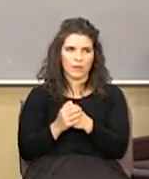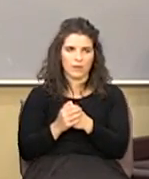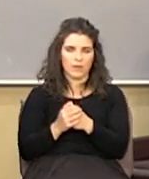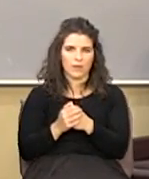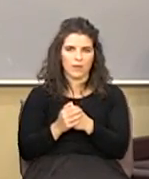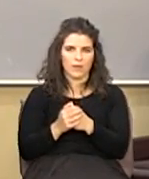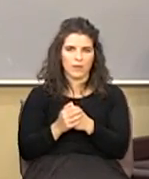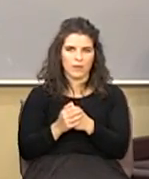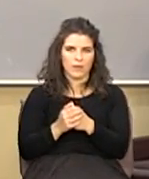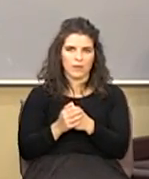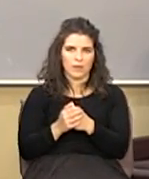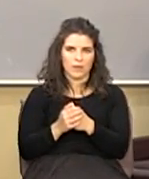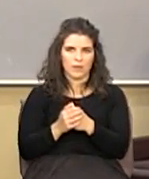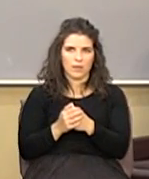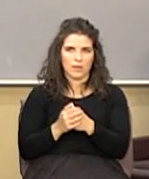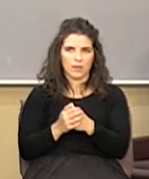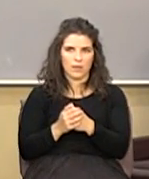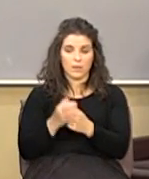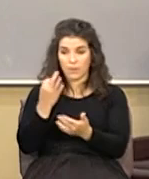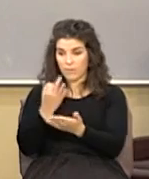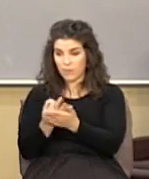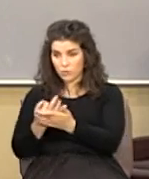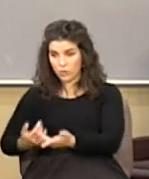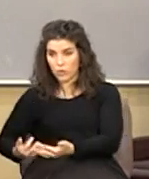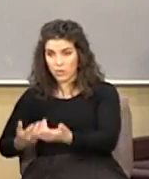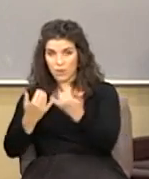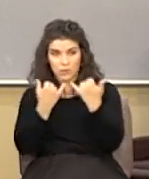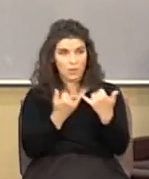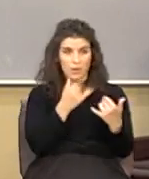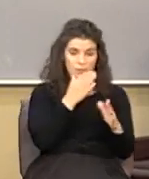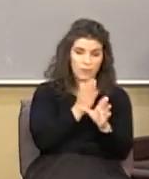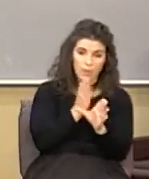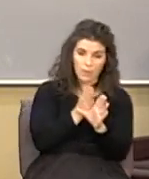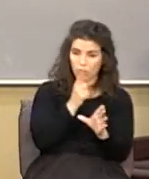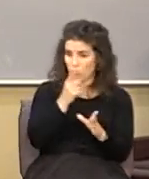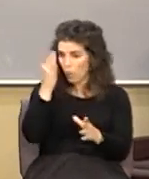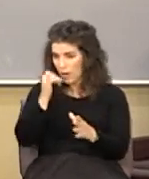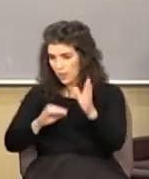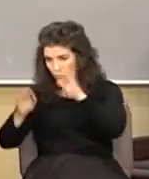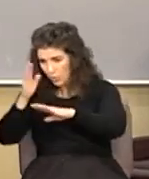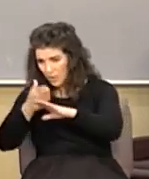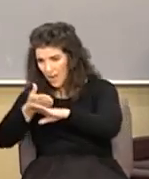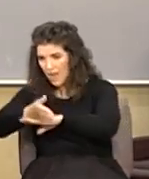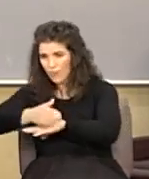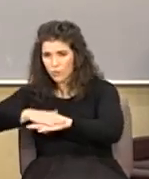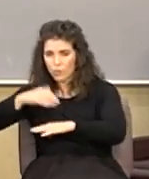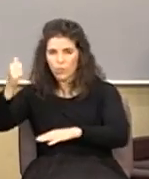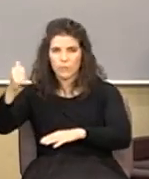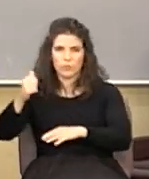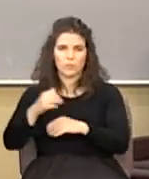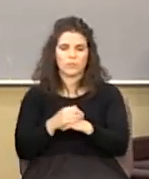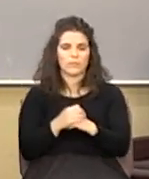I mean if the fact you're going to hell today doesn't bother you why would you worry about it after the rapture you know that's I thought